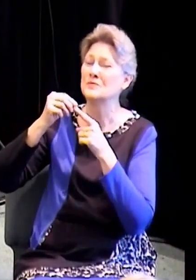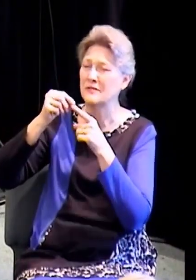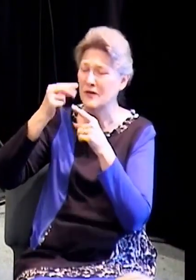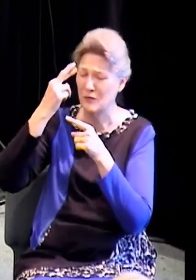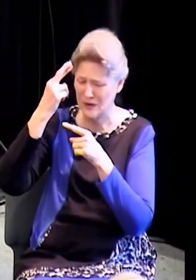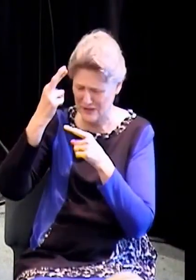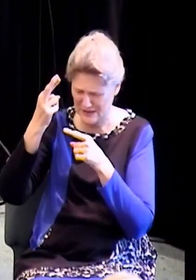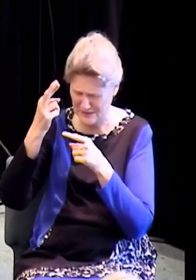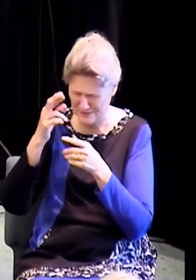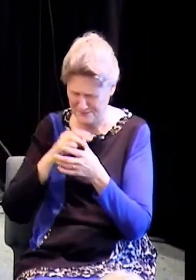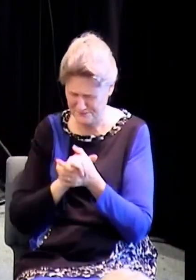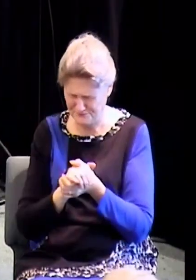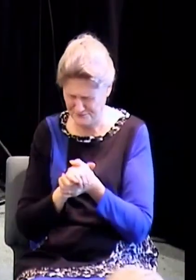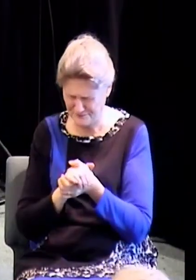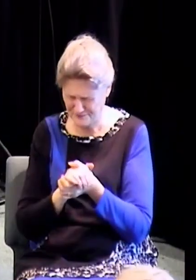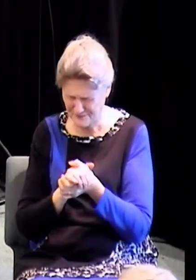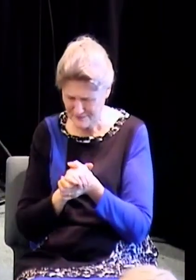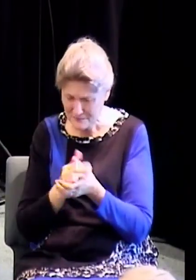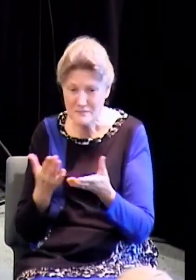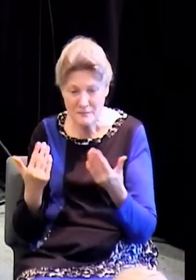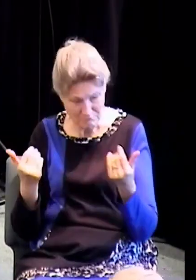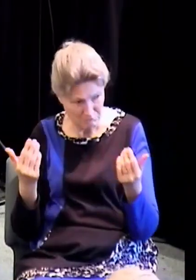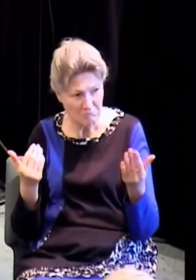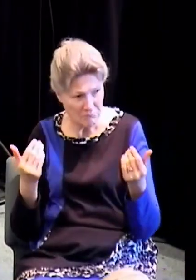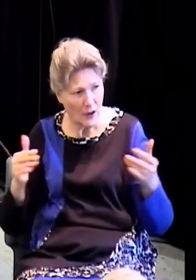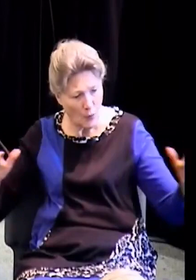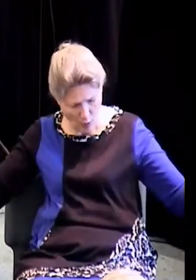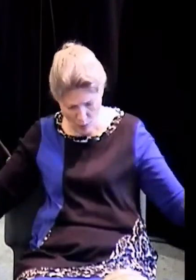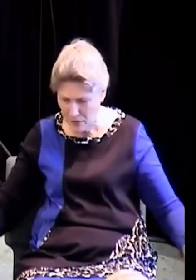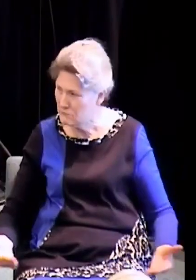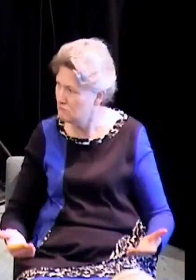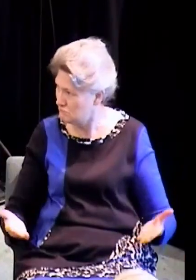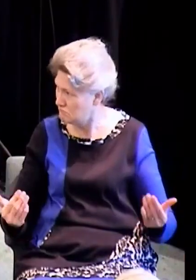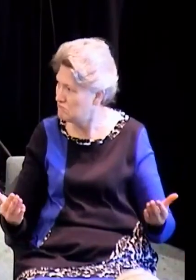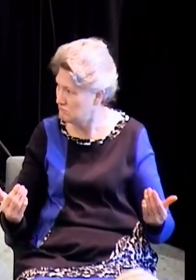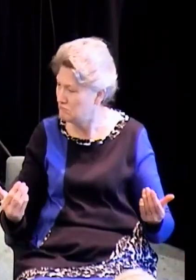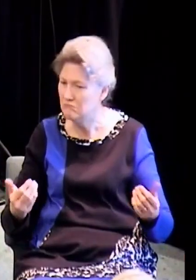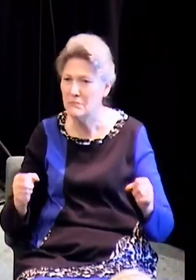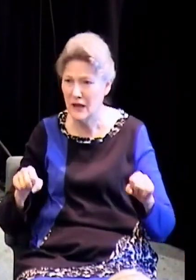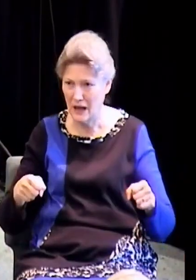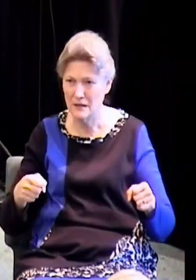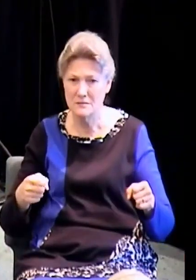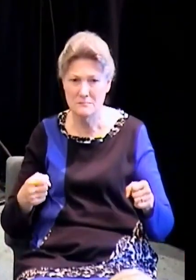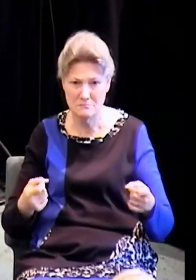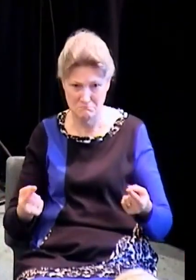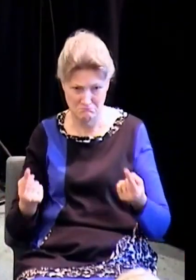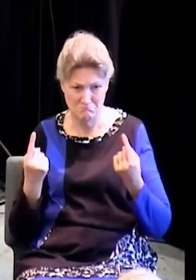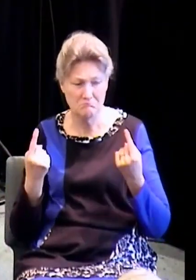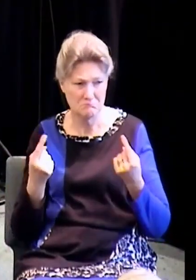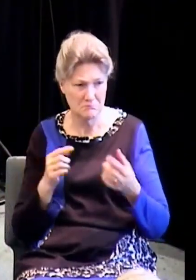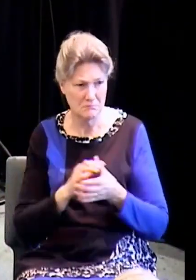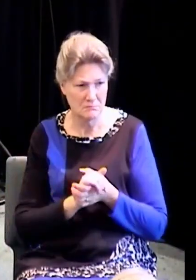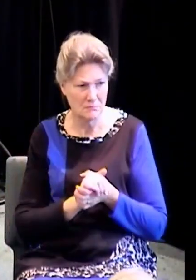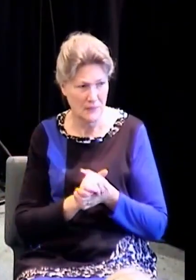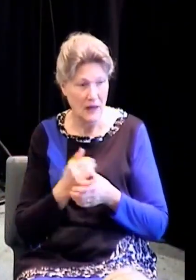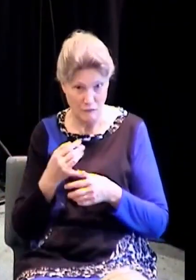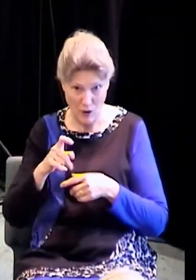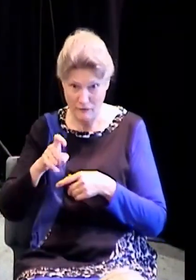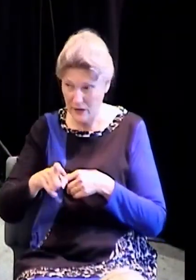know how many people came? Go ahead and start coming. I had a woman walk up that aisle back there. I said, if you have a need, she was carrying a picture of her